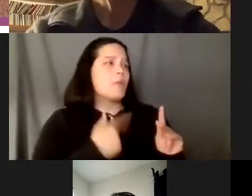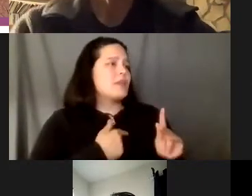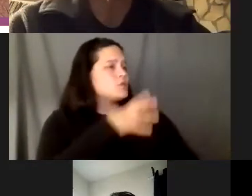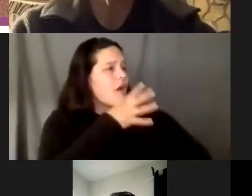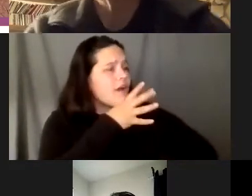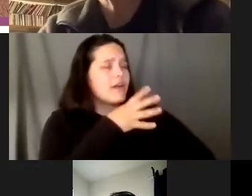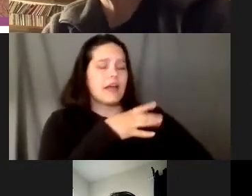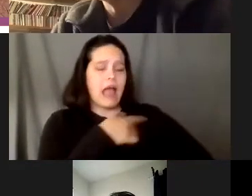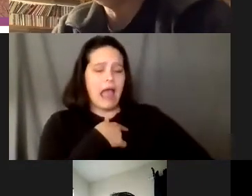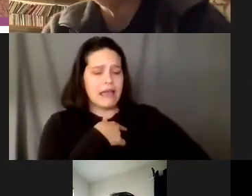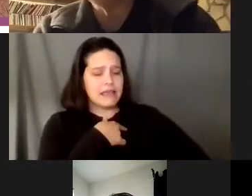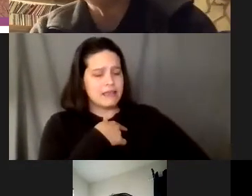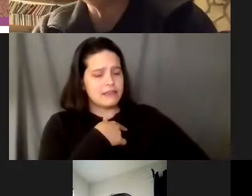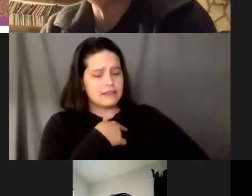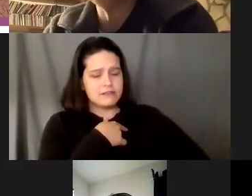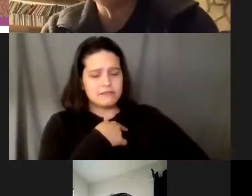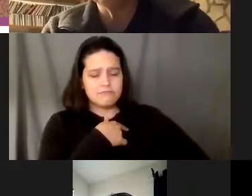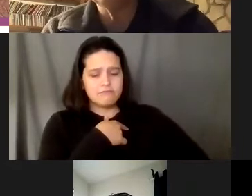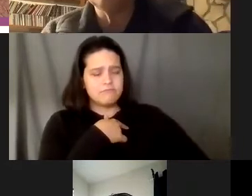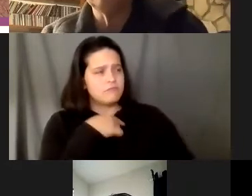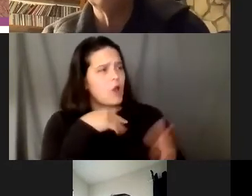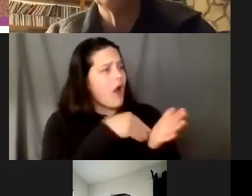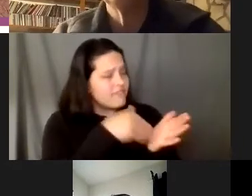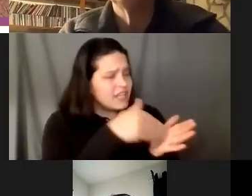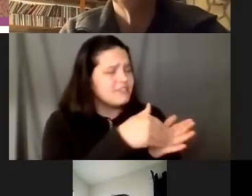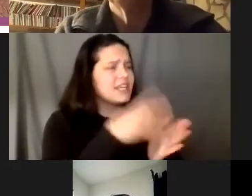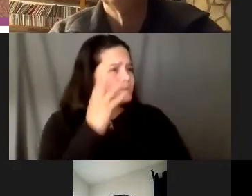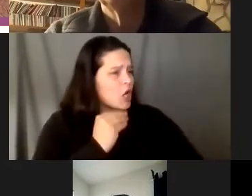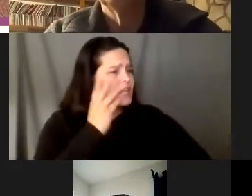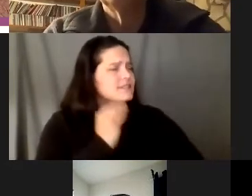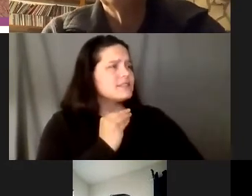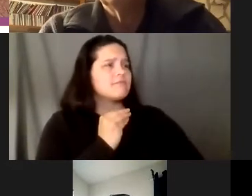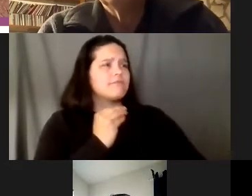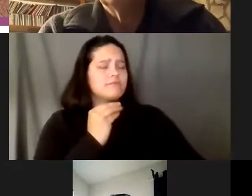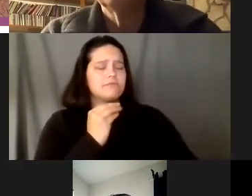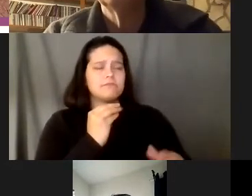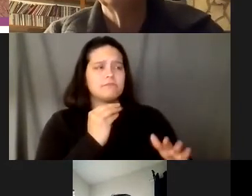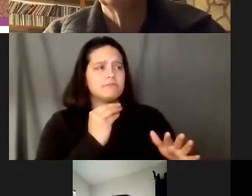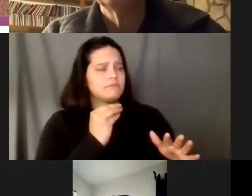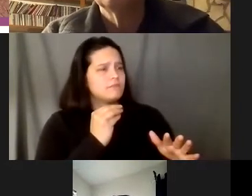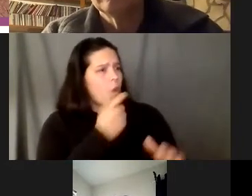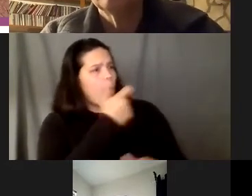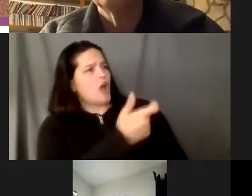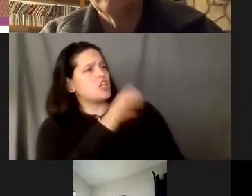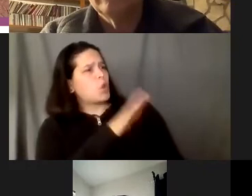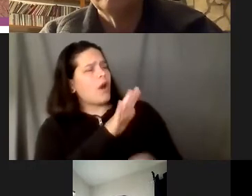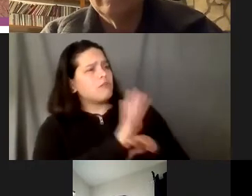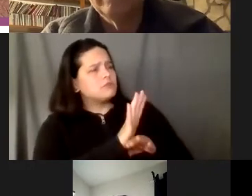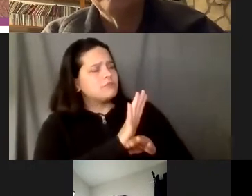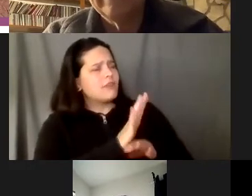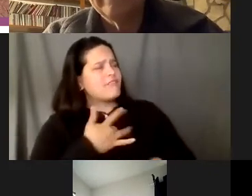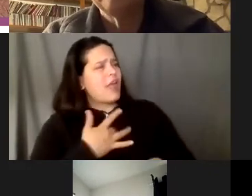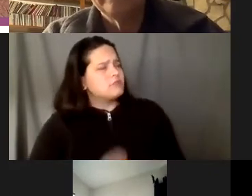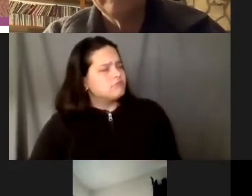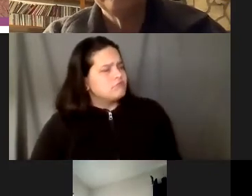i get a lot of a lot of um inspiration from all your speakers you have and it's just like uh